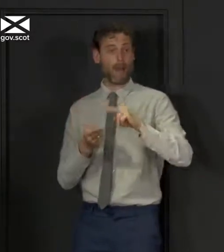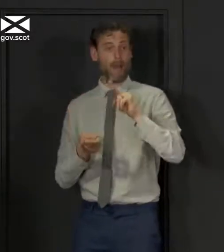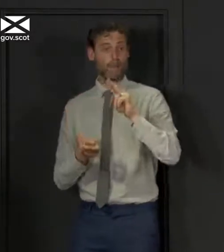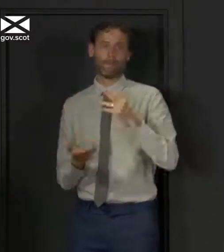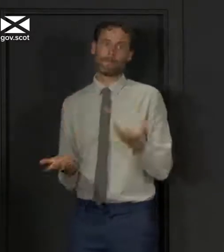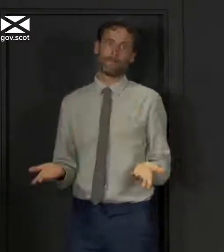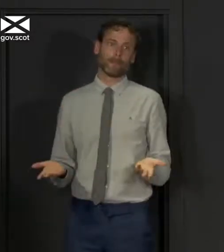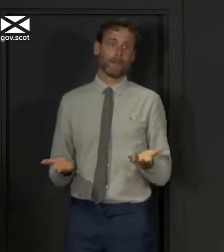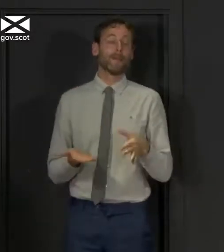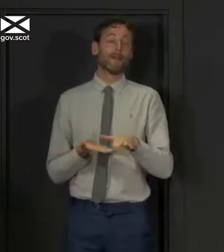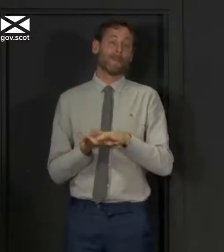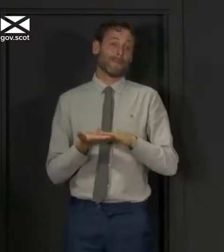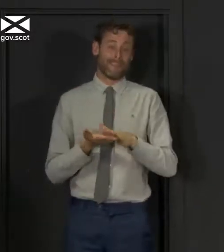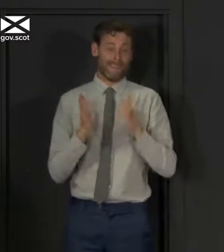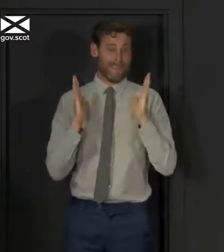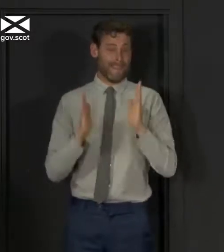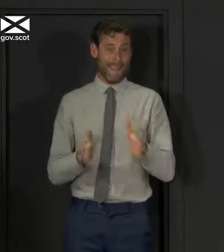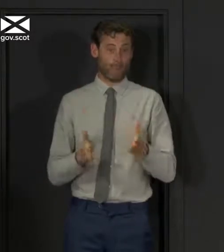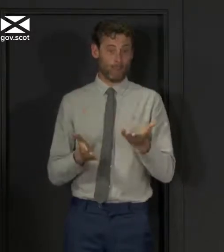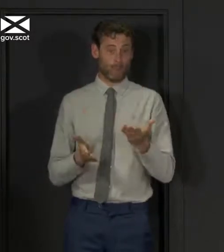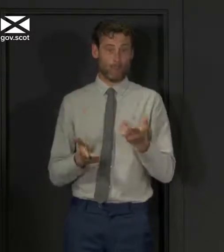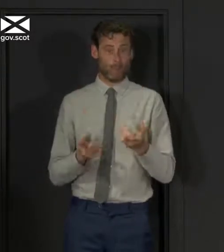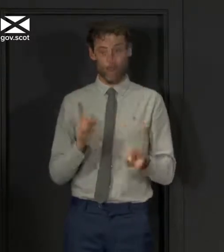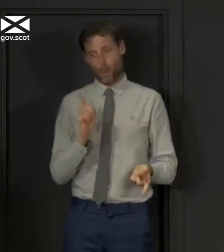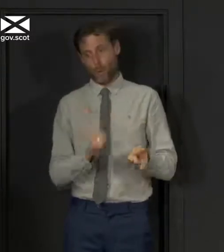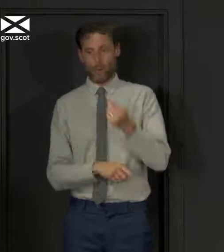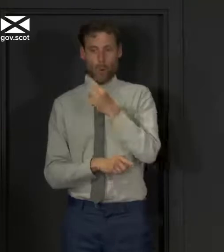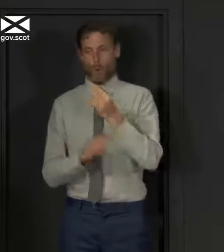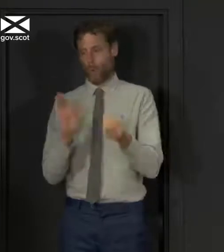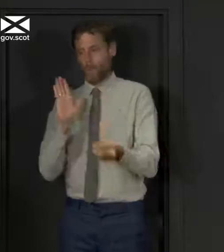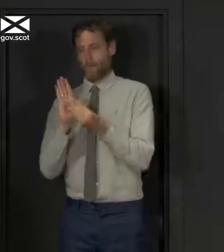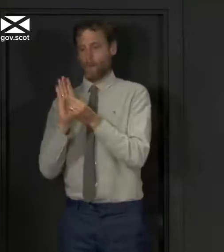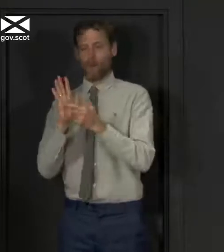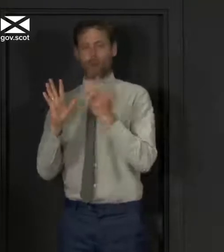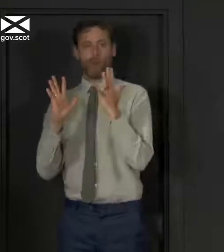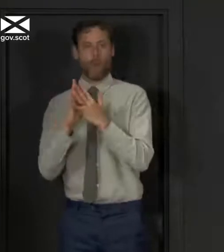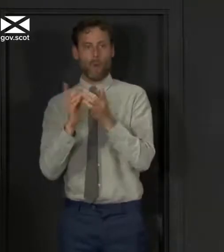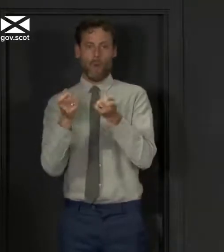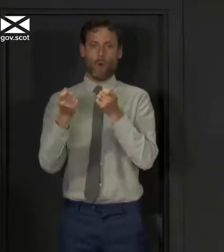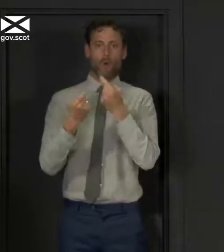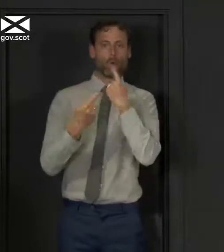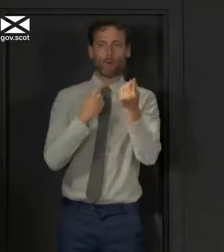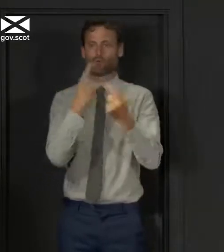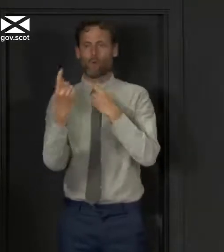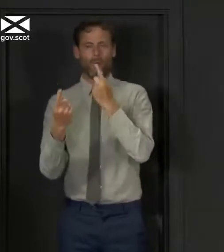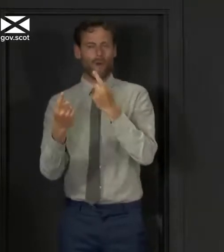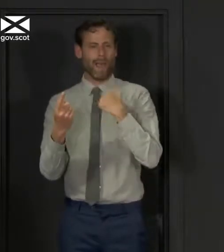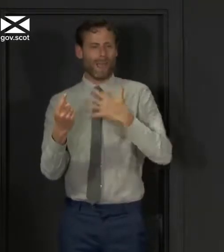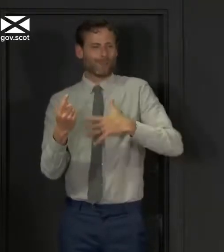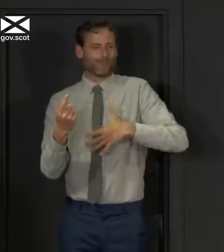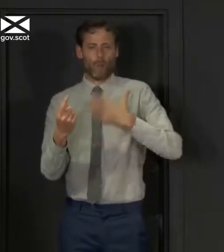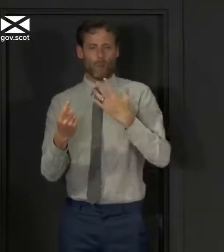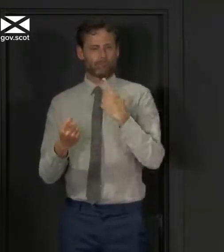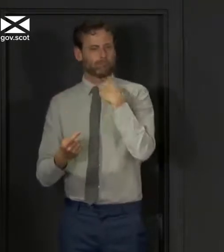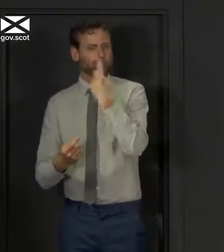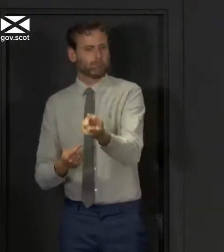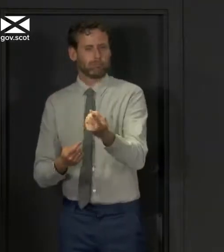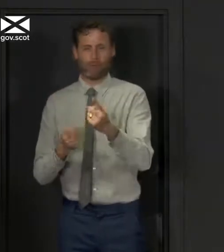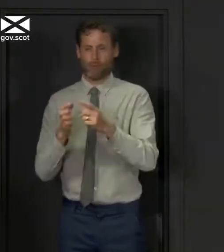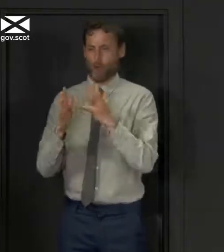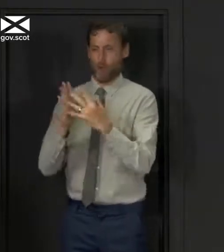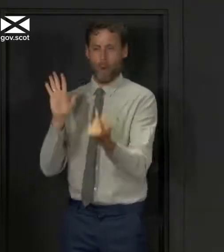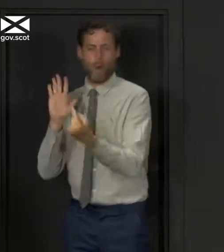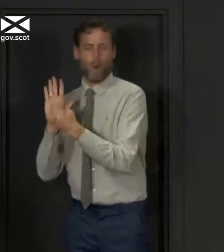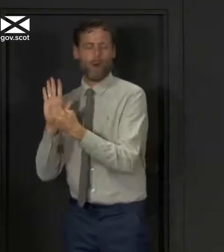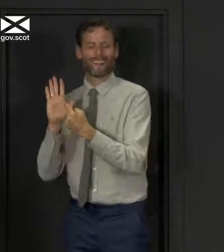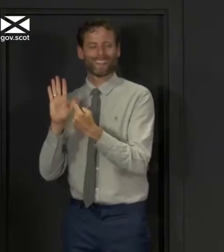put some of this into regulations and law. I don't want to be in that position. I don't expect to be in that position because I've got every faith that people across the